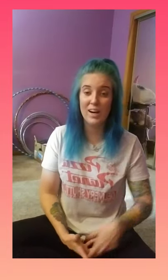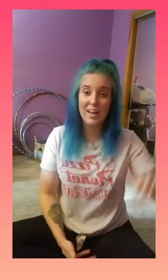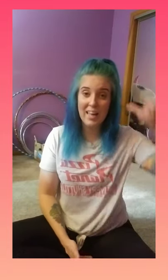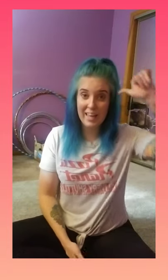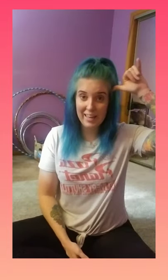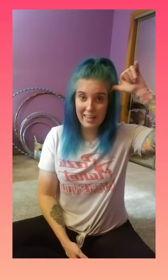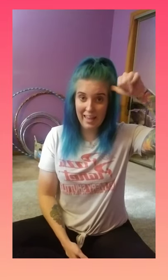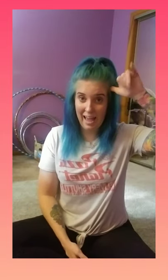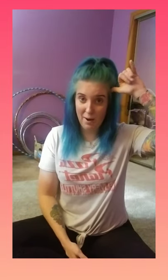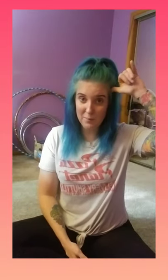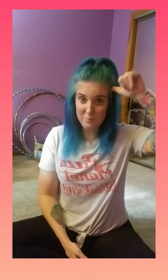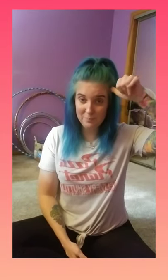cow.